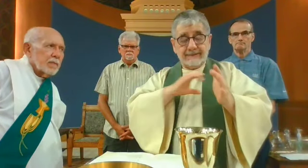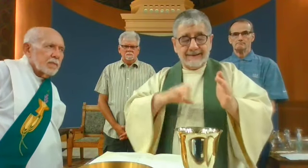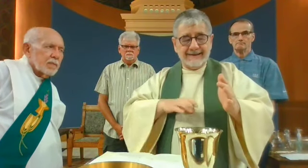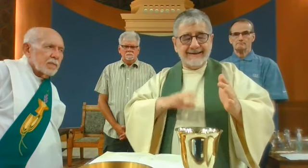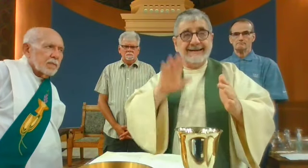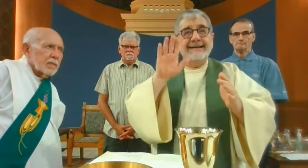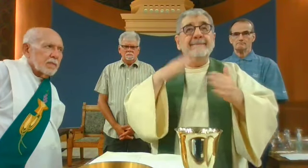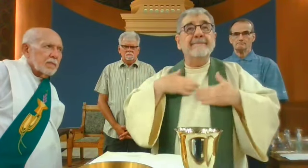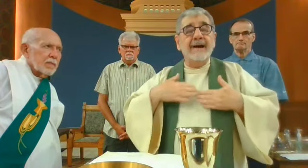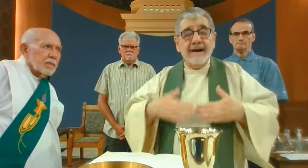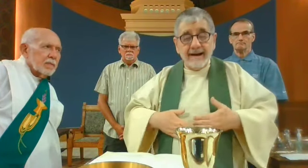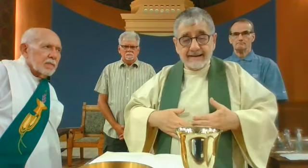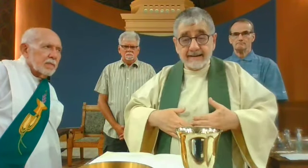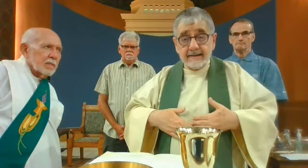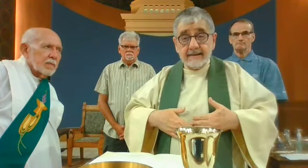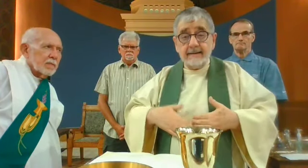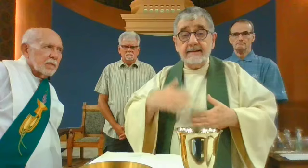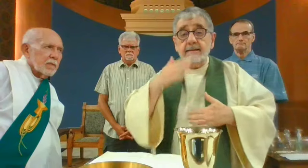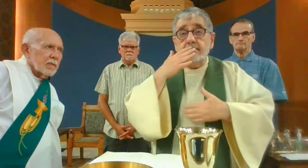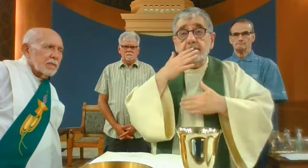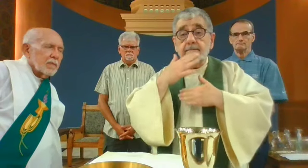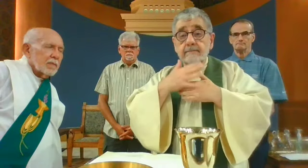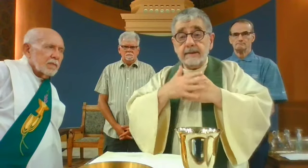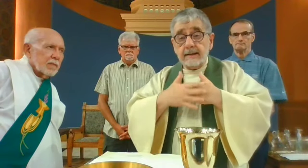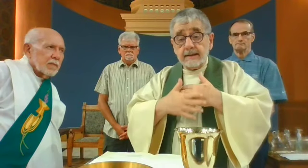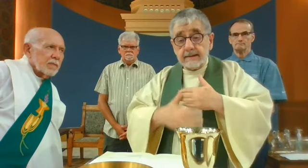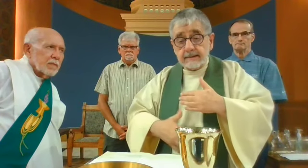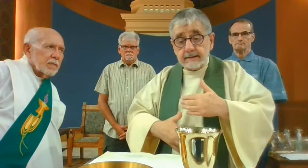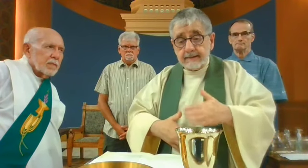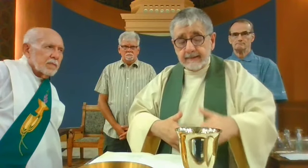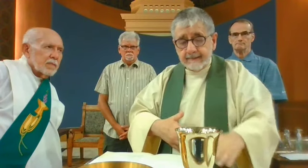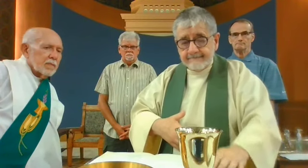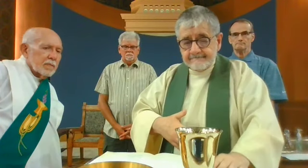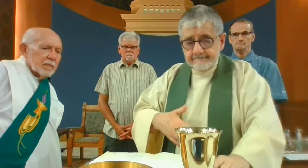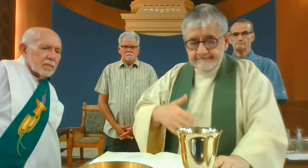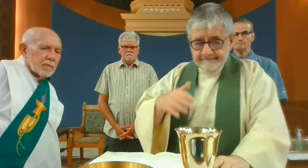us the body and blood of our Lord Jesus Christ.